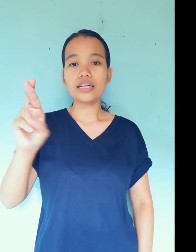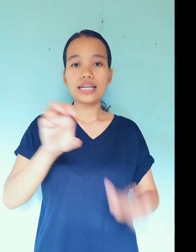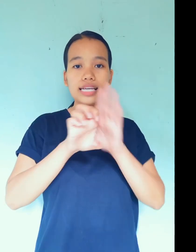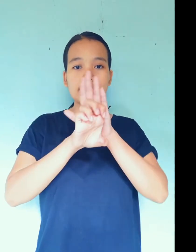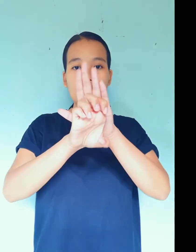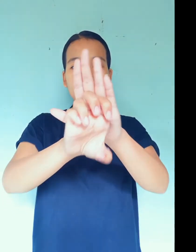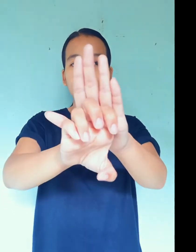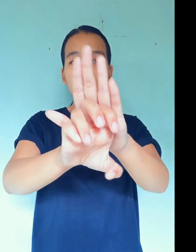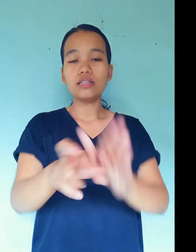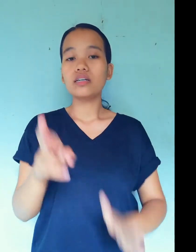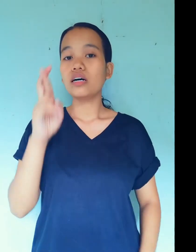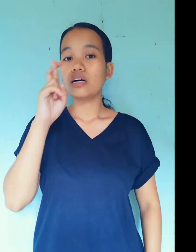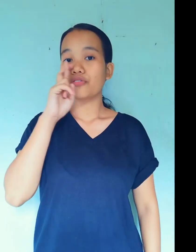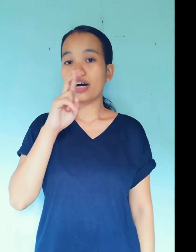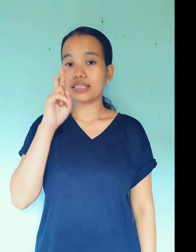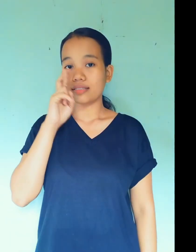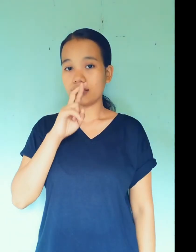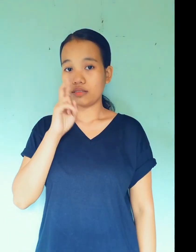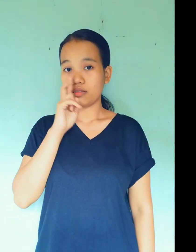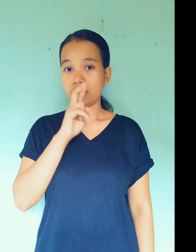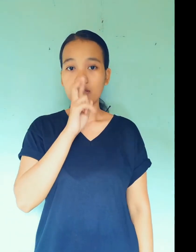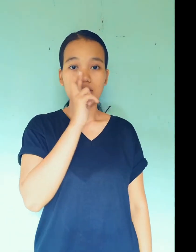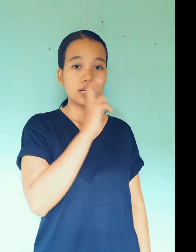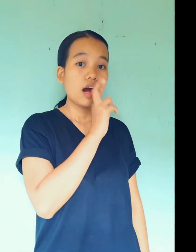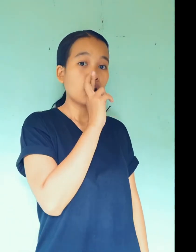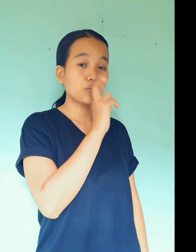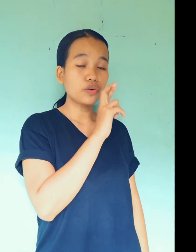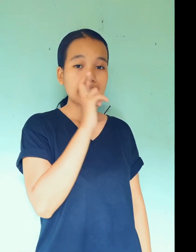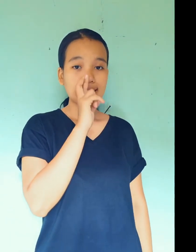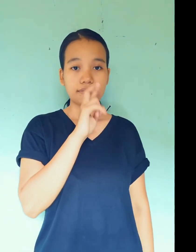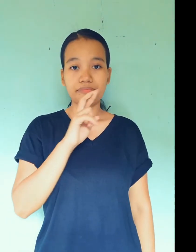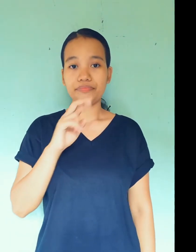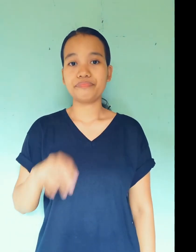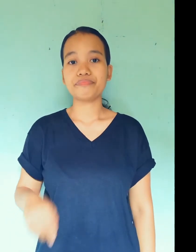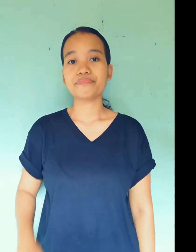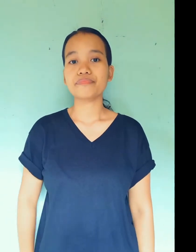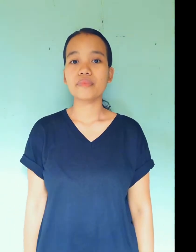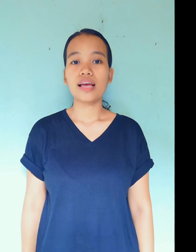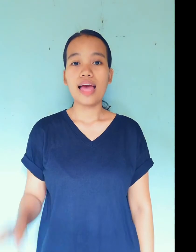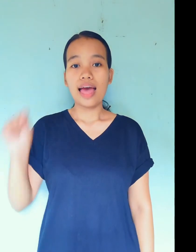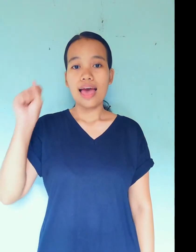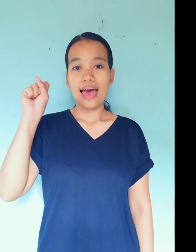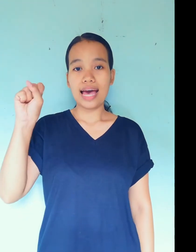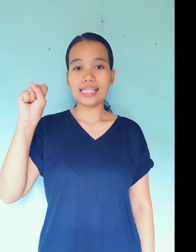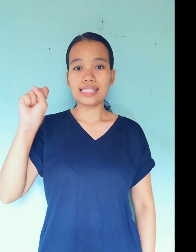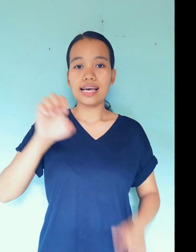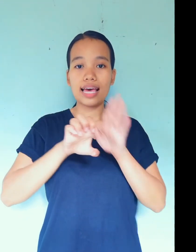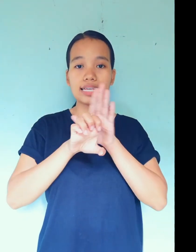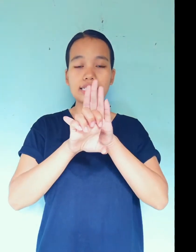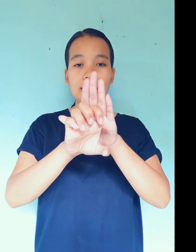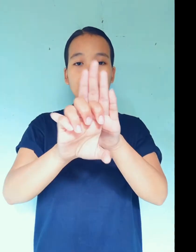example, rat. Right. S example,